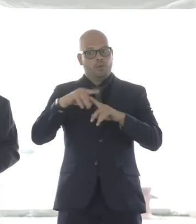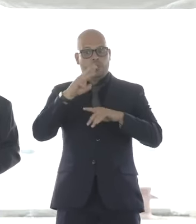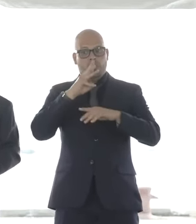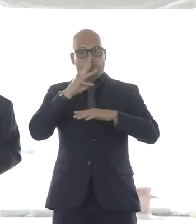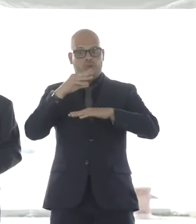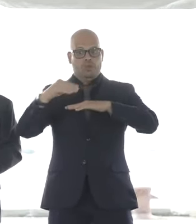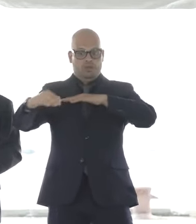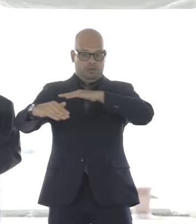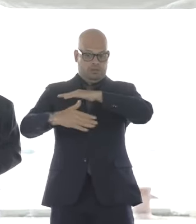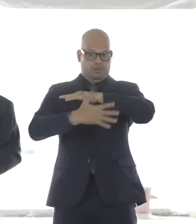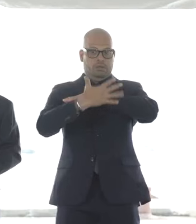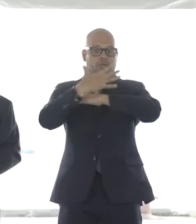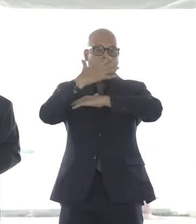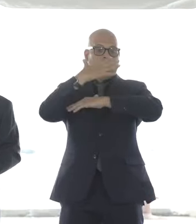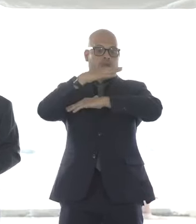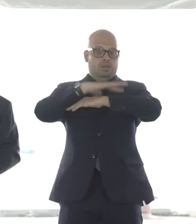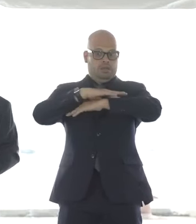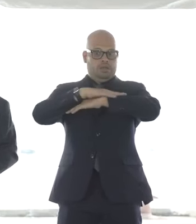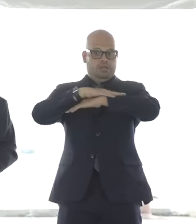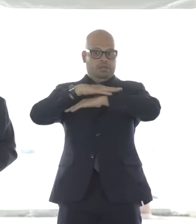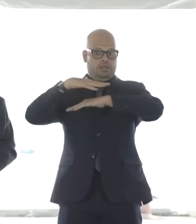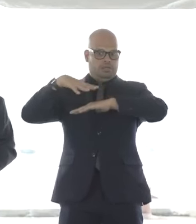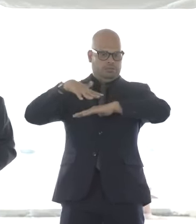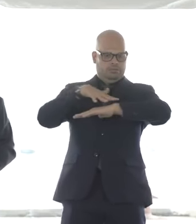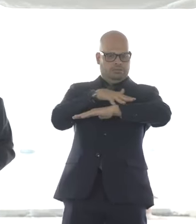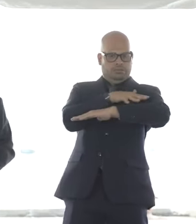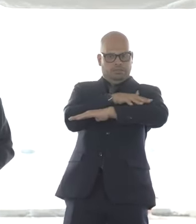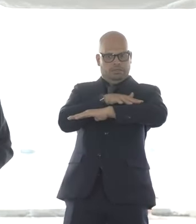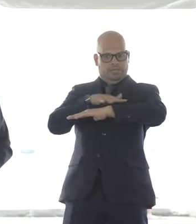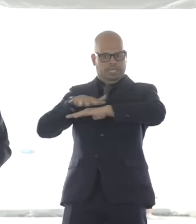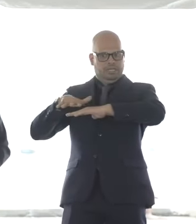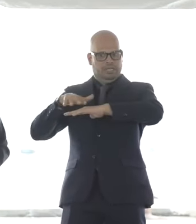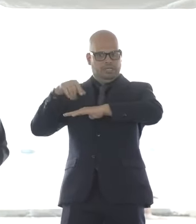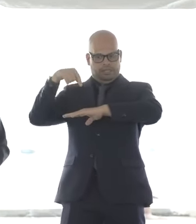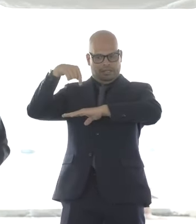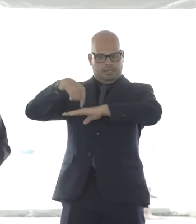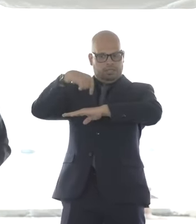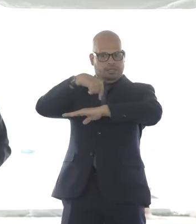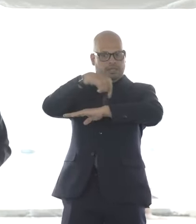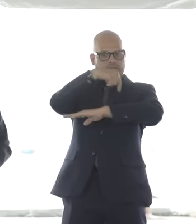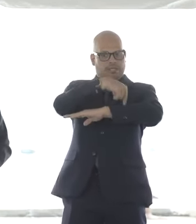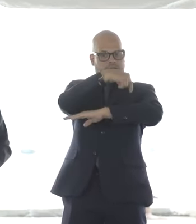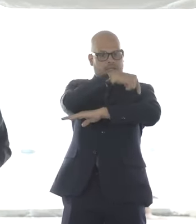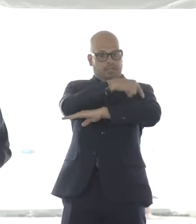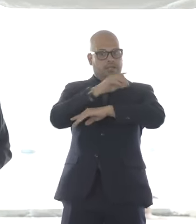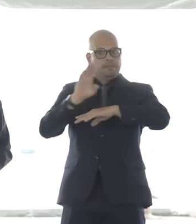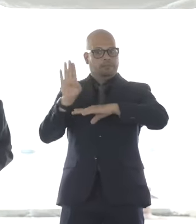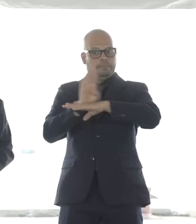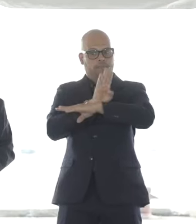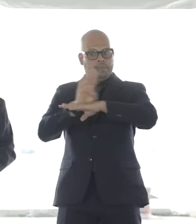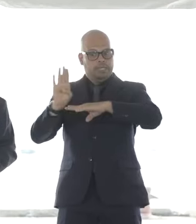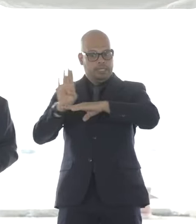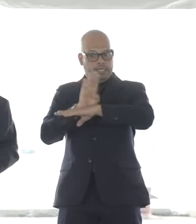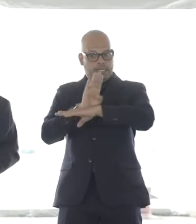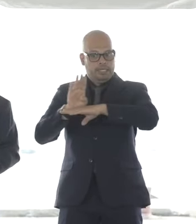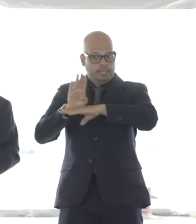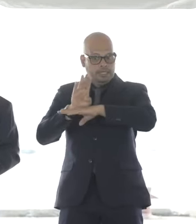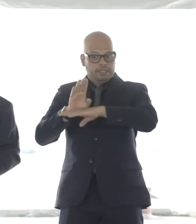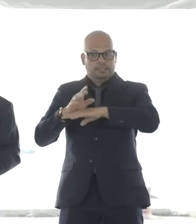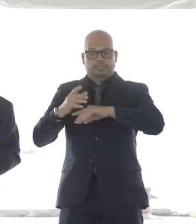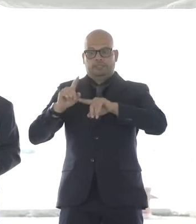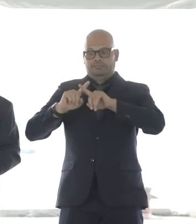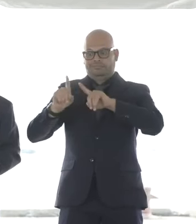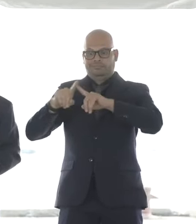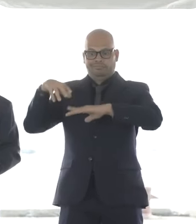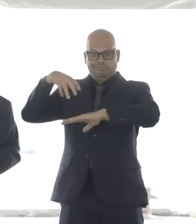and in the Point, which had never seen flooding before. It turned Commercial Street and parts of Bridge Street into a bay. The